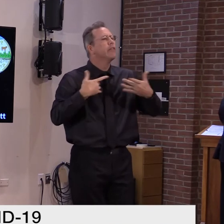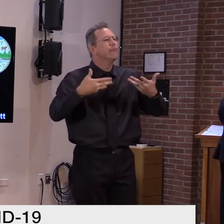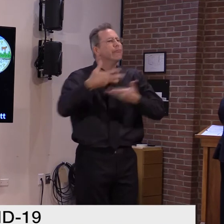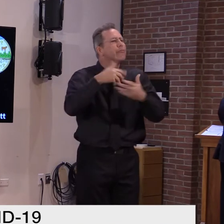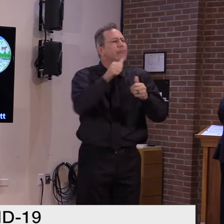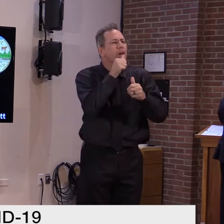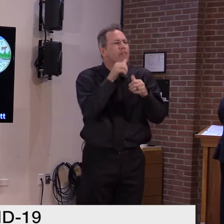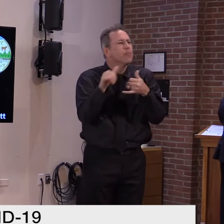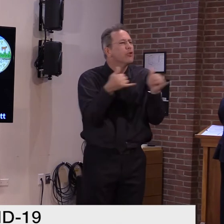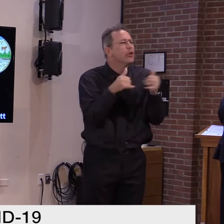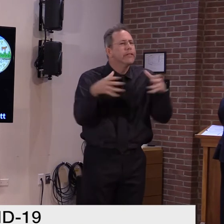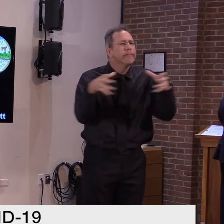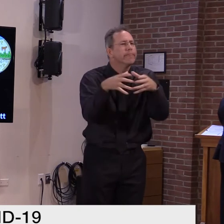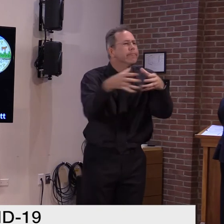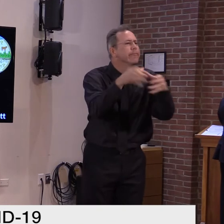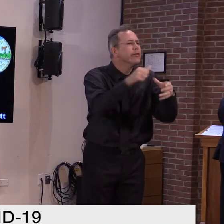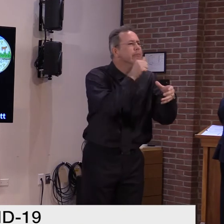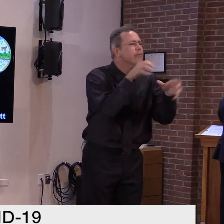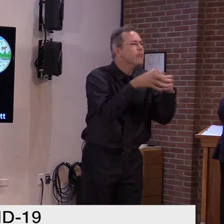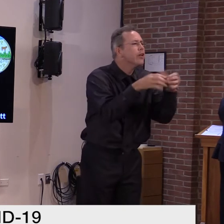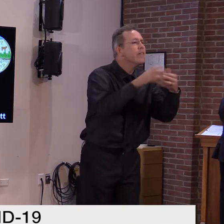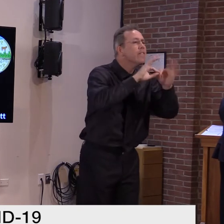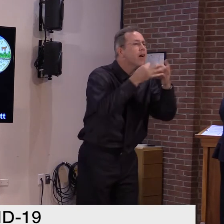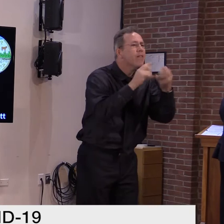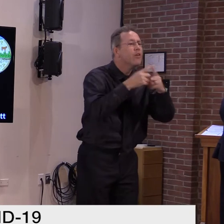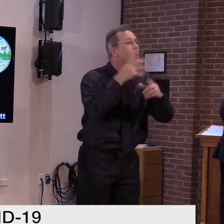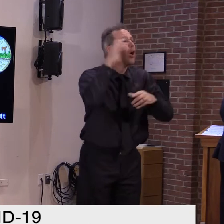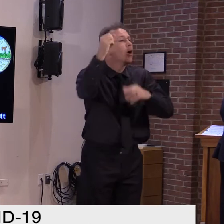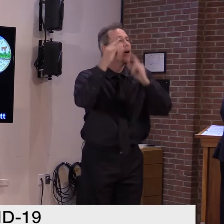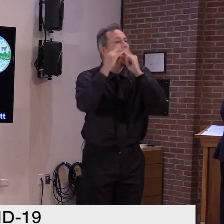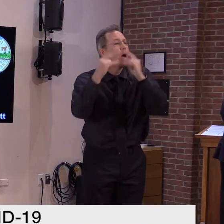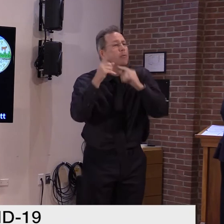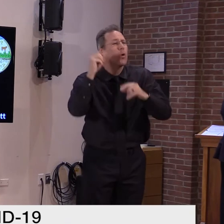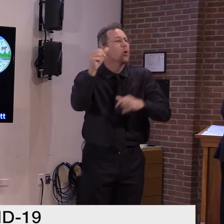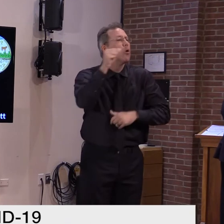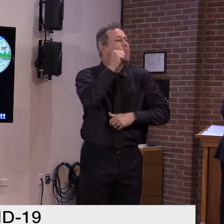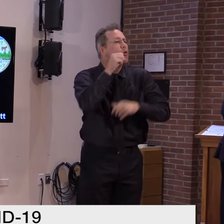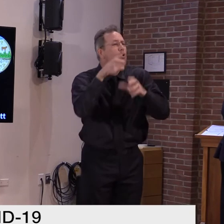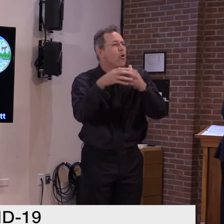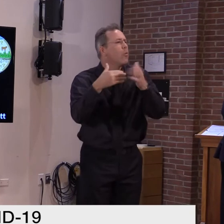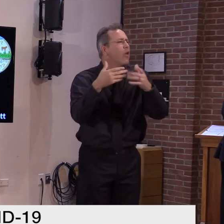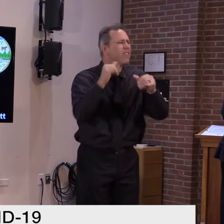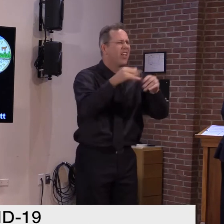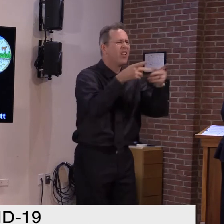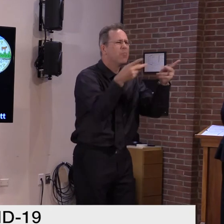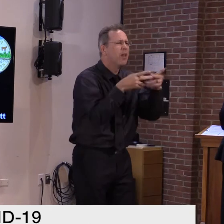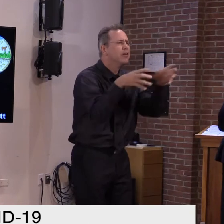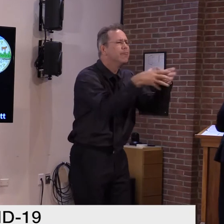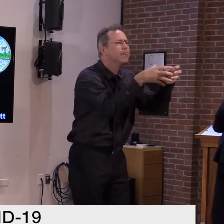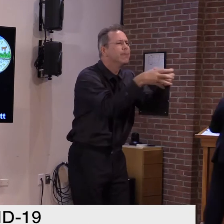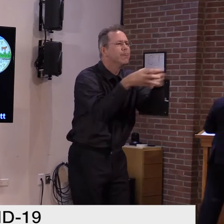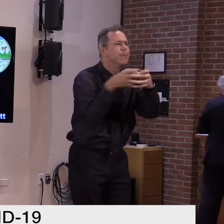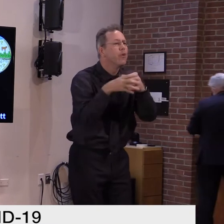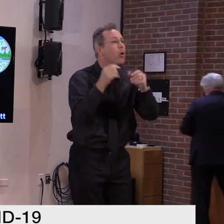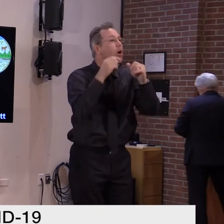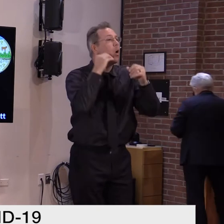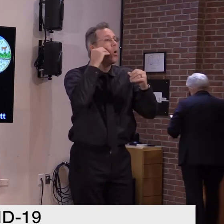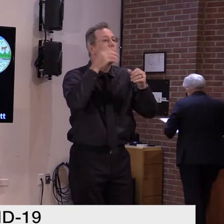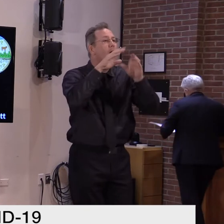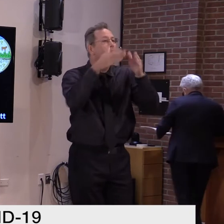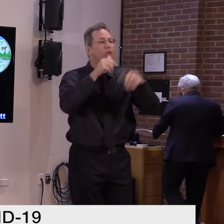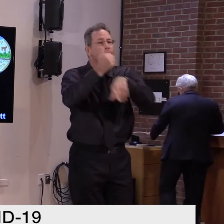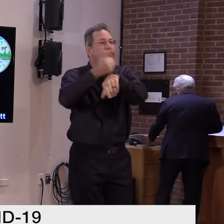tailgate parties, deer camps, and other small gatherings like barbecues where multiple households are getting together